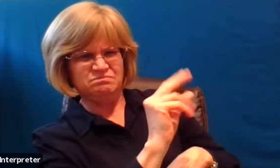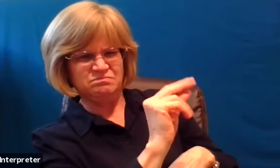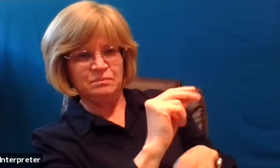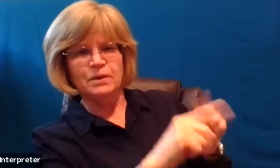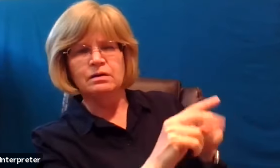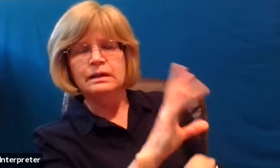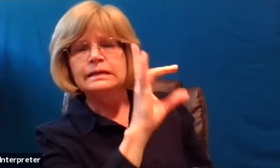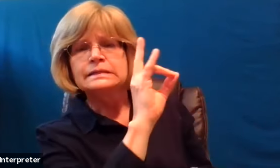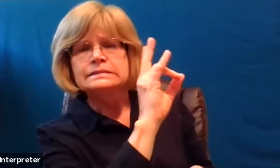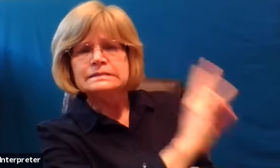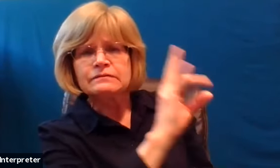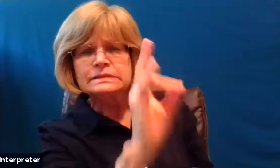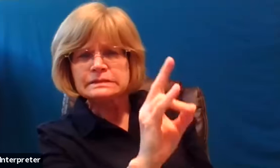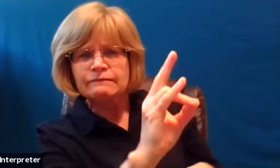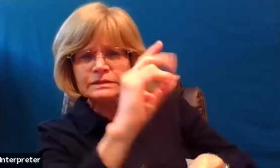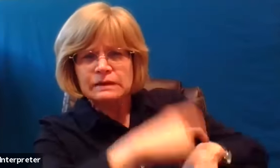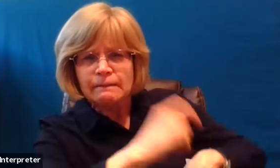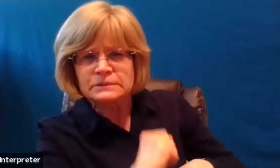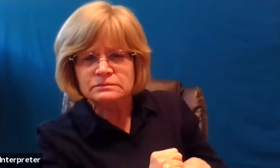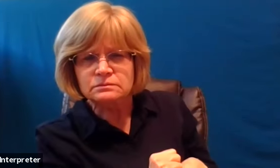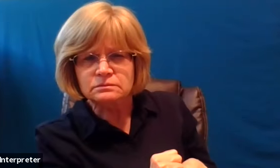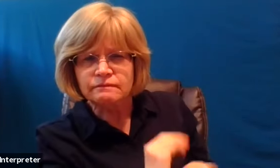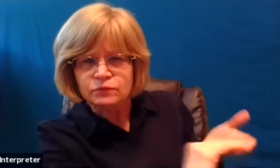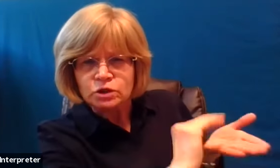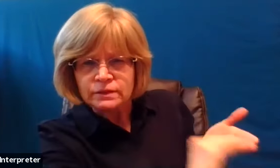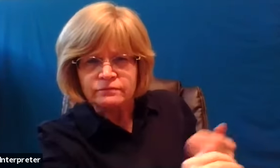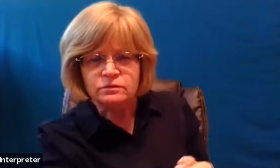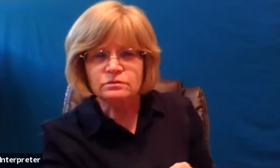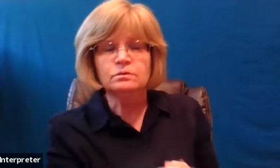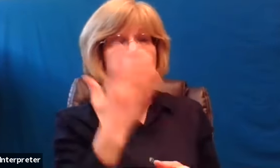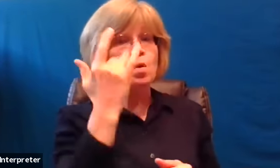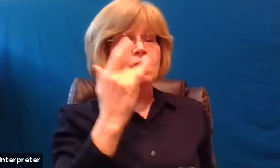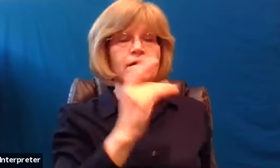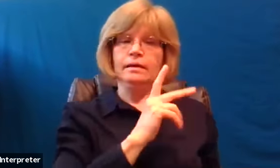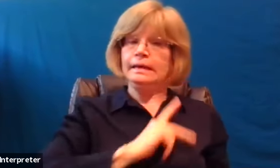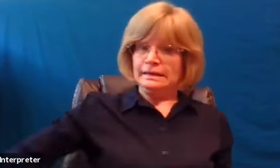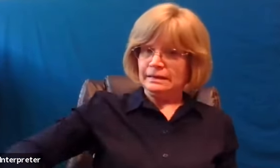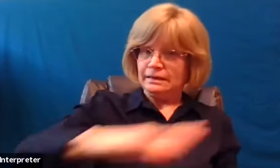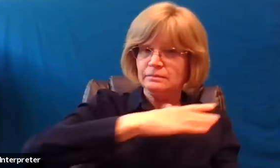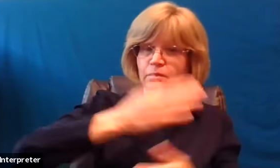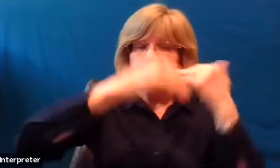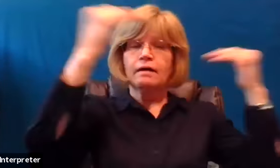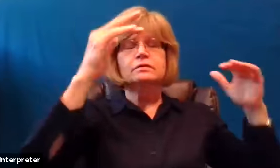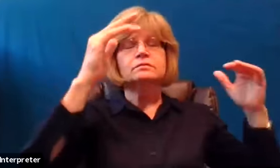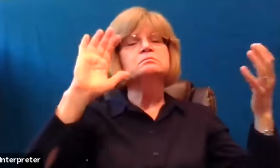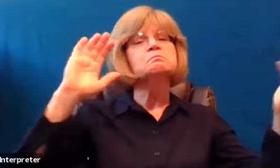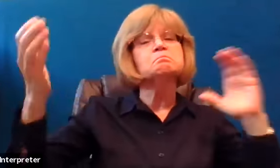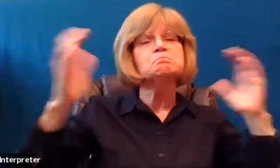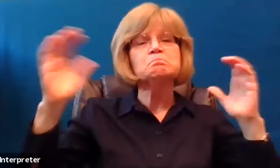seventy seven times for this reason the kingdom of heaven may be compared to a king who has wished to settle accounts